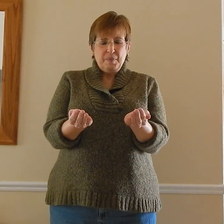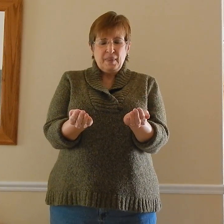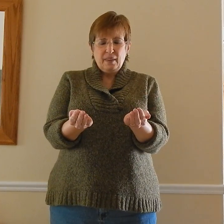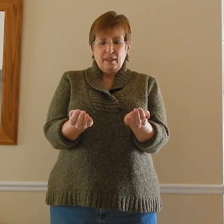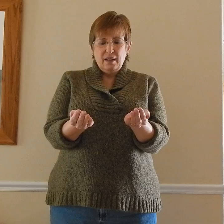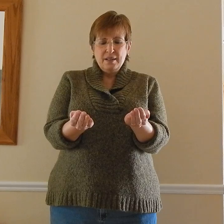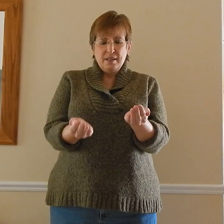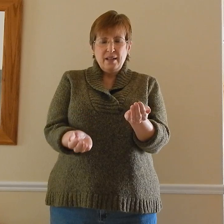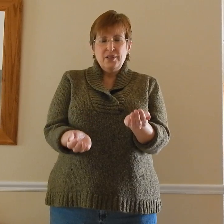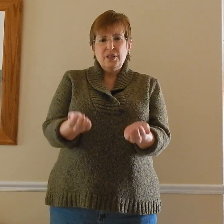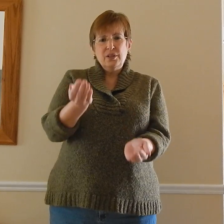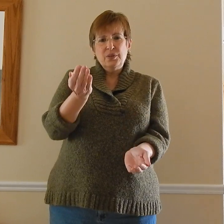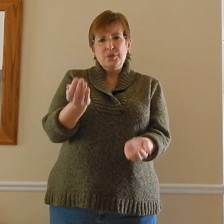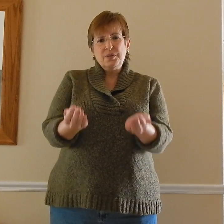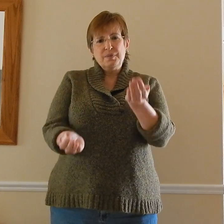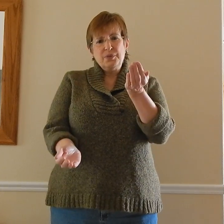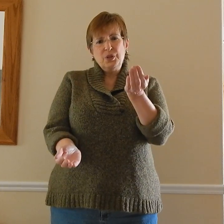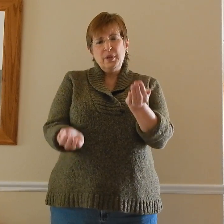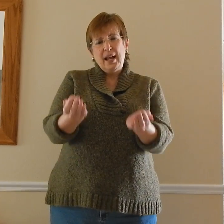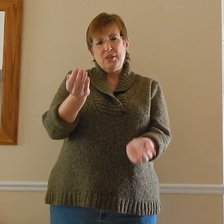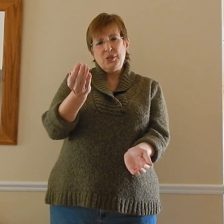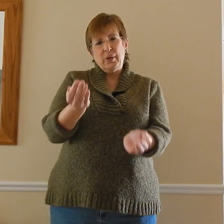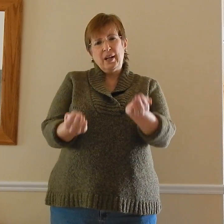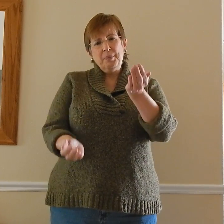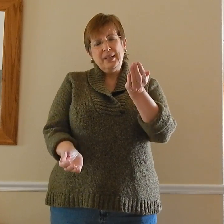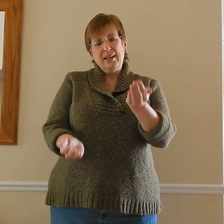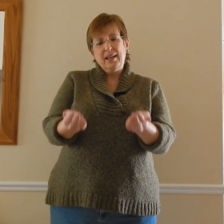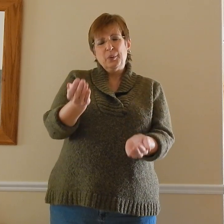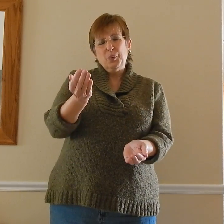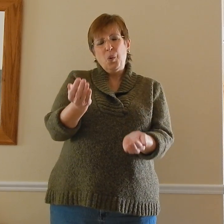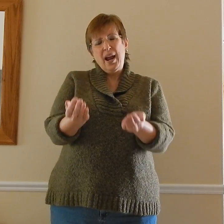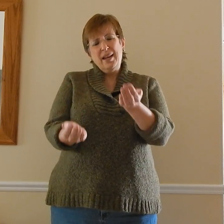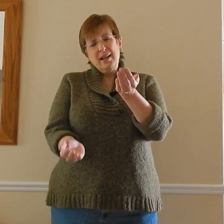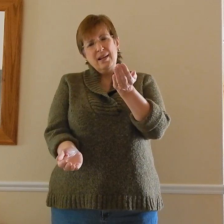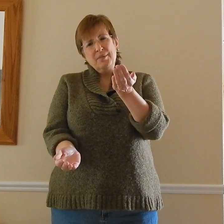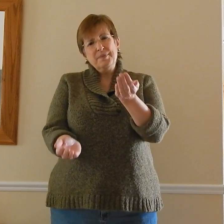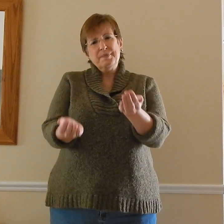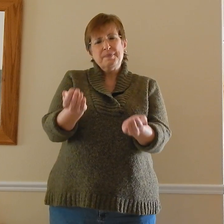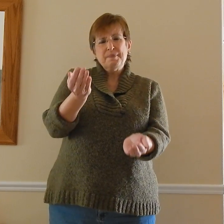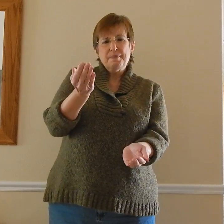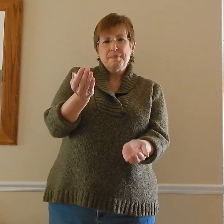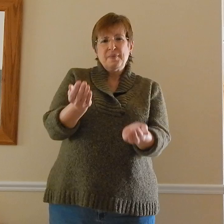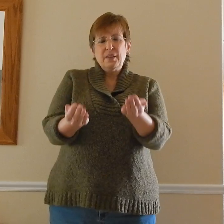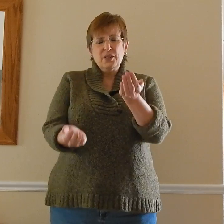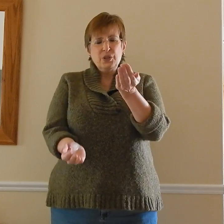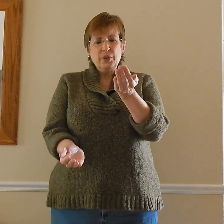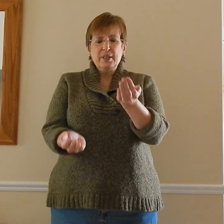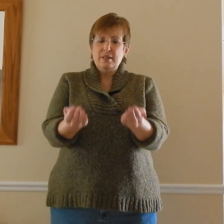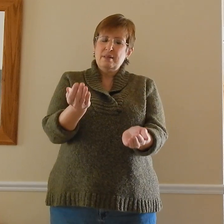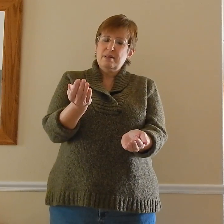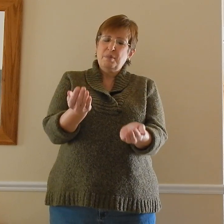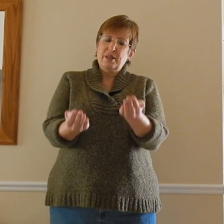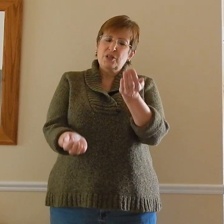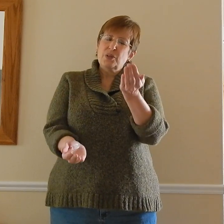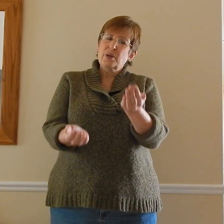I decided to use two hands going up and down like we're weighing the choices. My choice